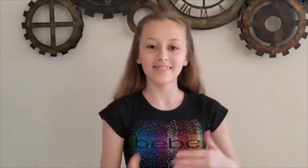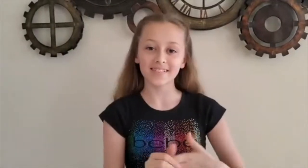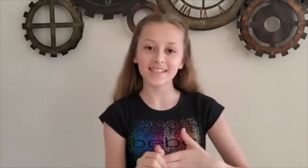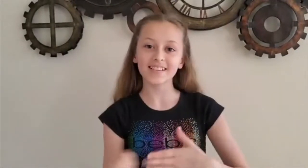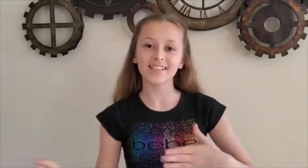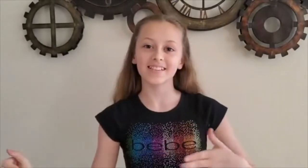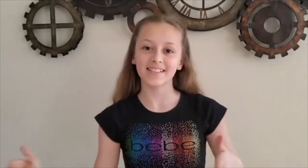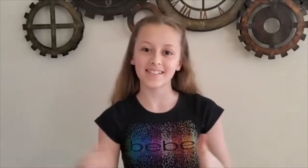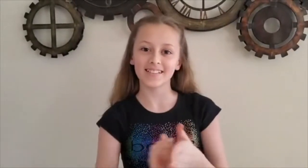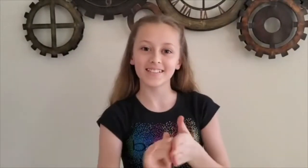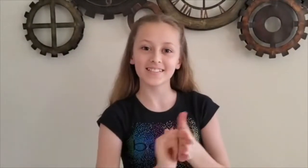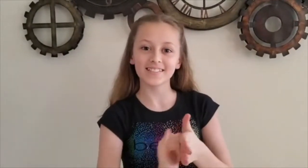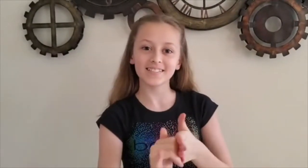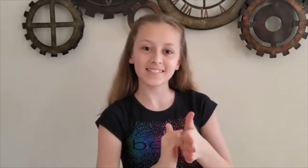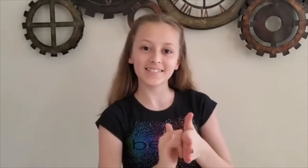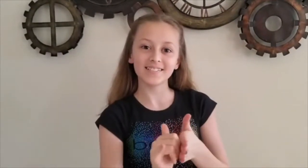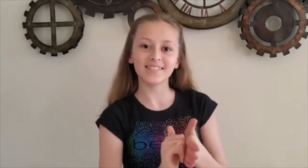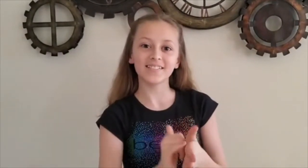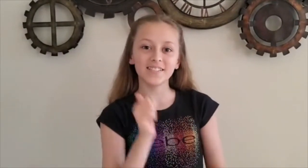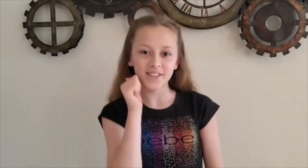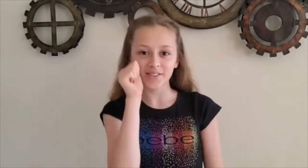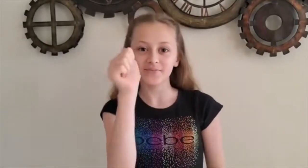dollar that Tomorrow